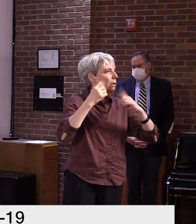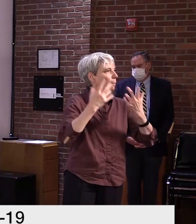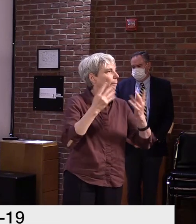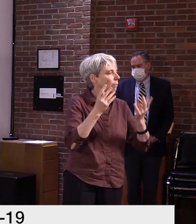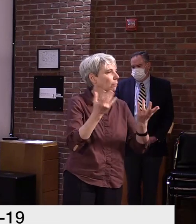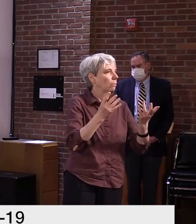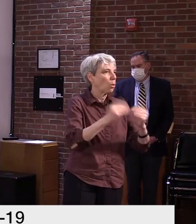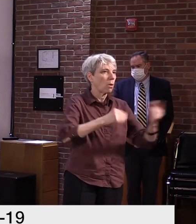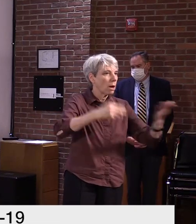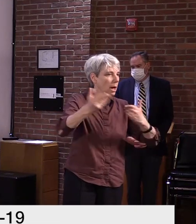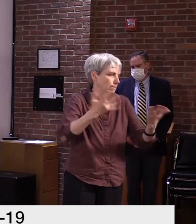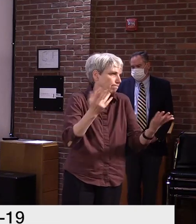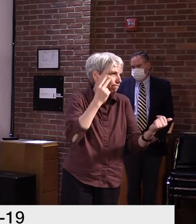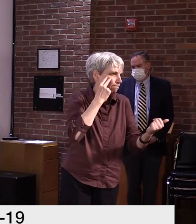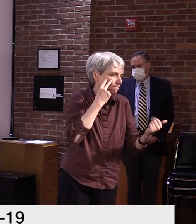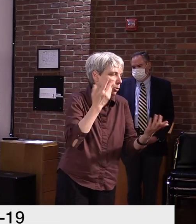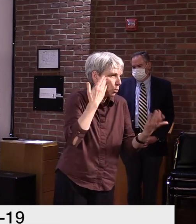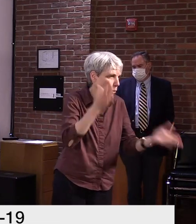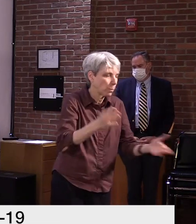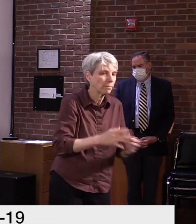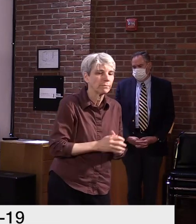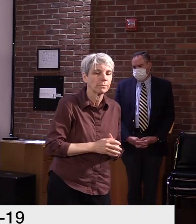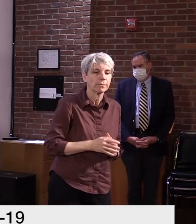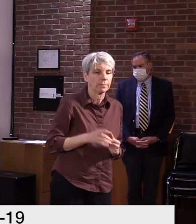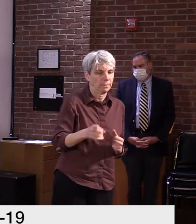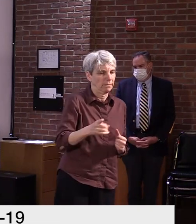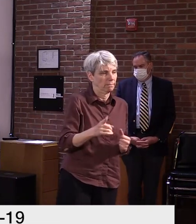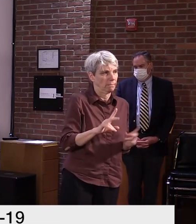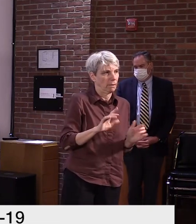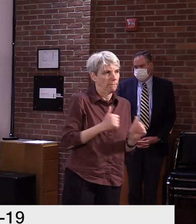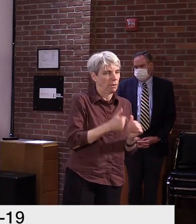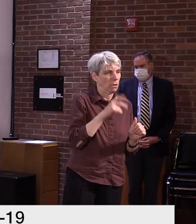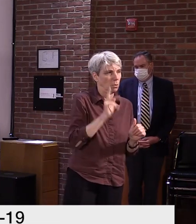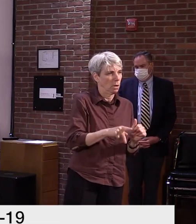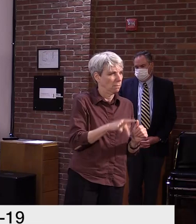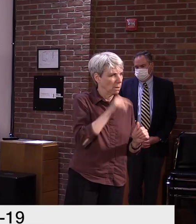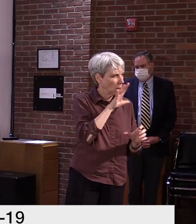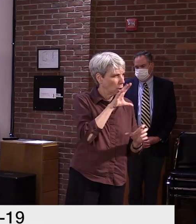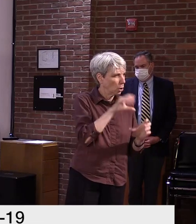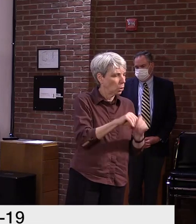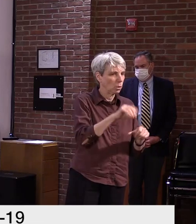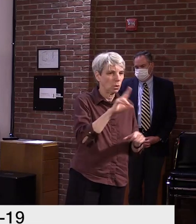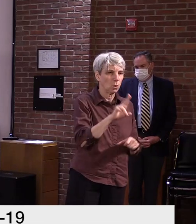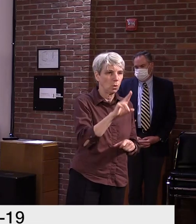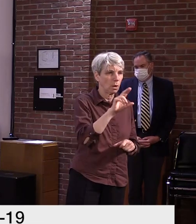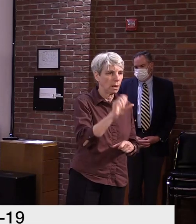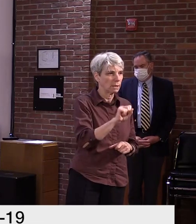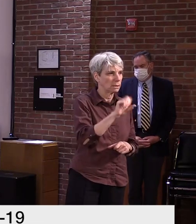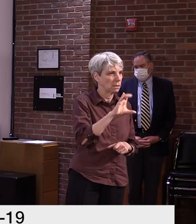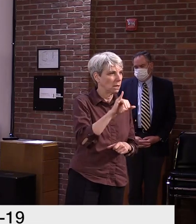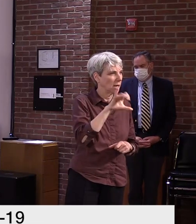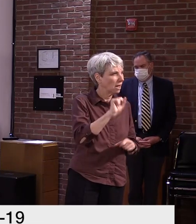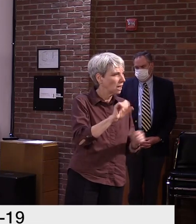I'm guessing that it doesn't include the USCIS for those that are coming.